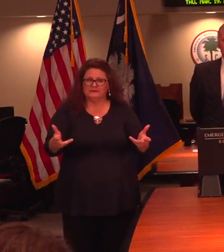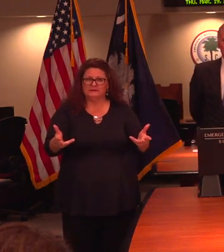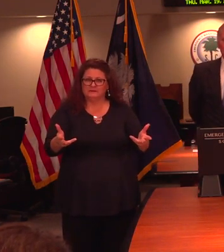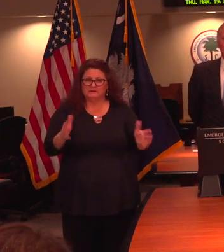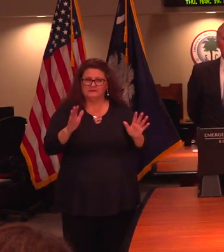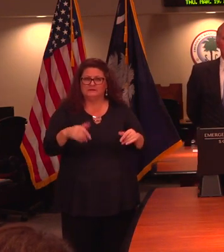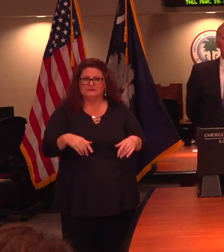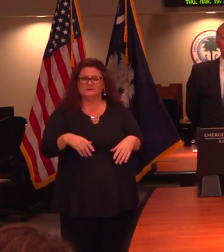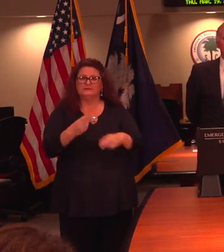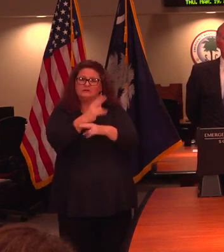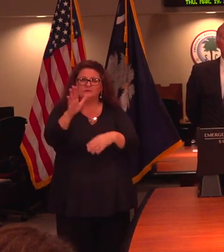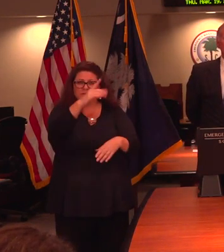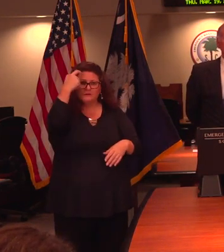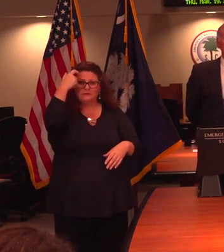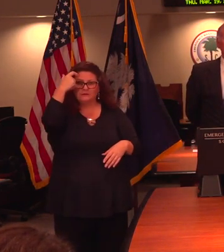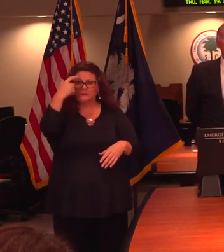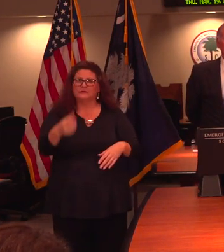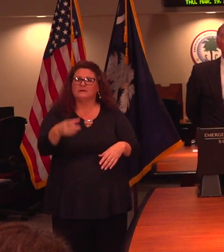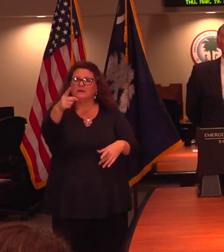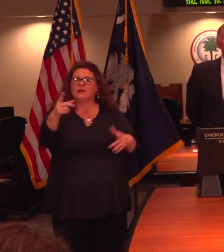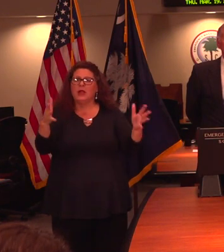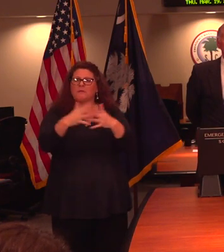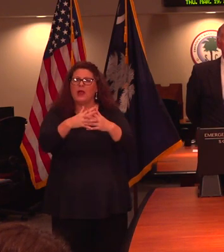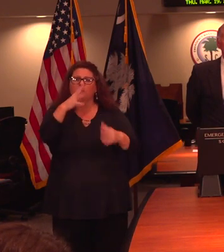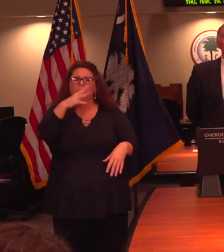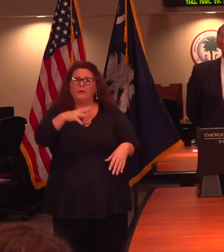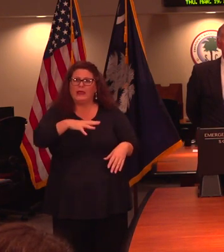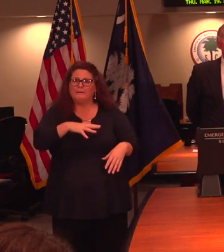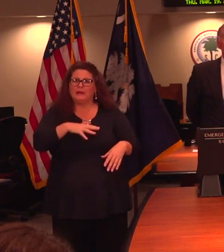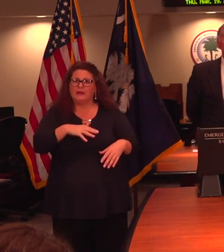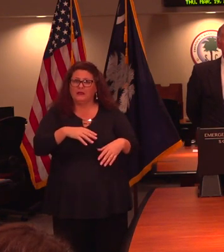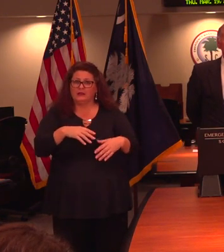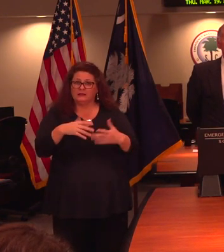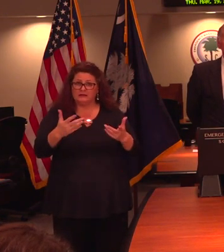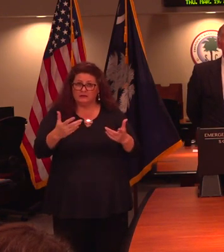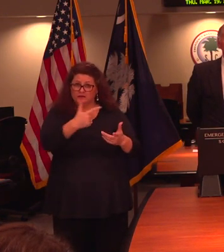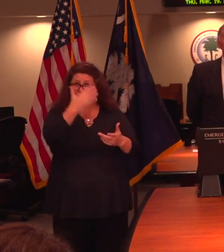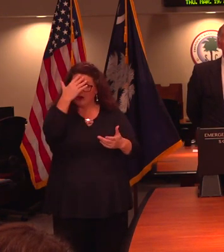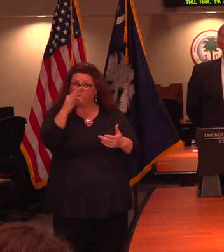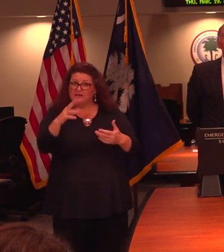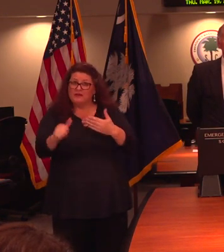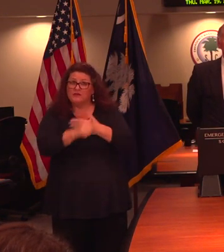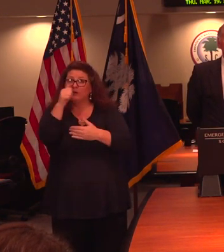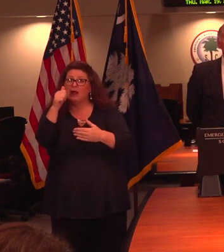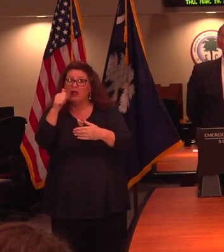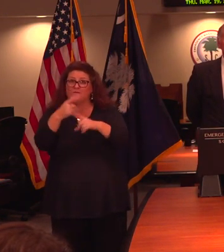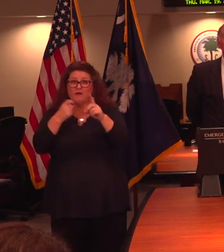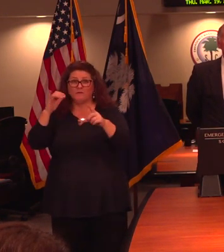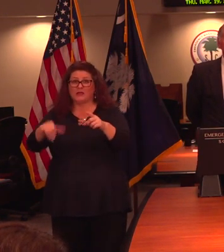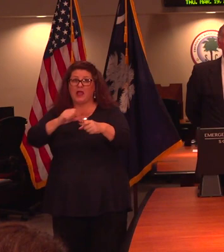Do we know anything about pregnant women? Is there any threat to the babies in the womb of them